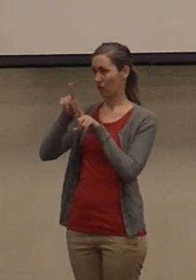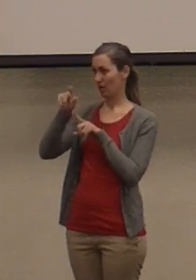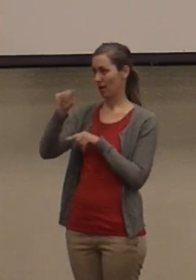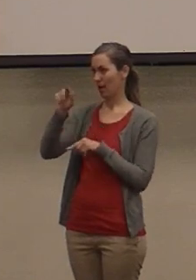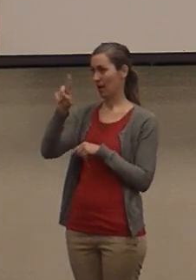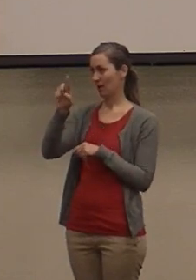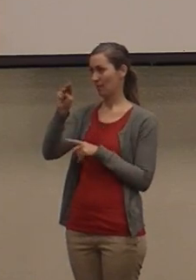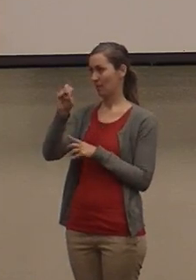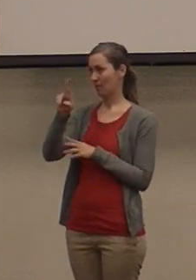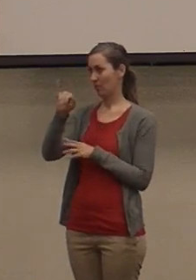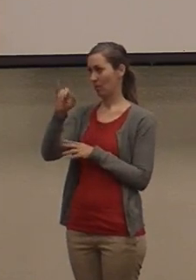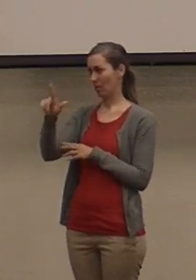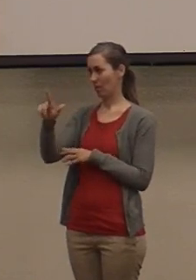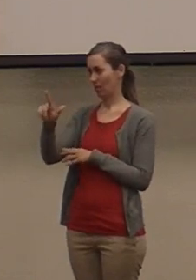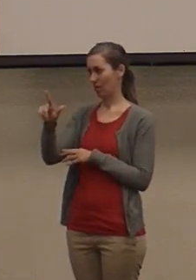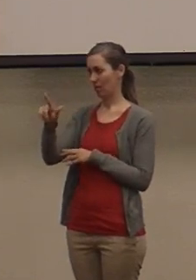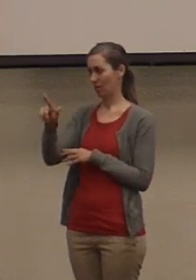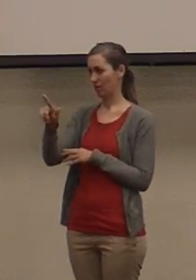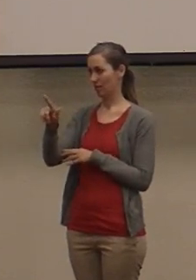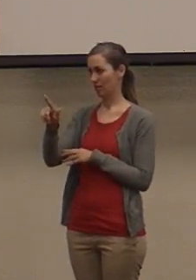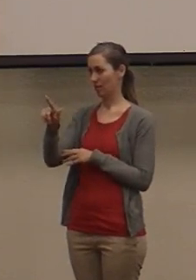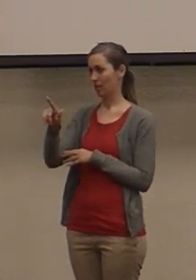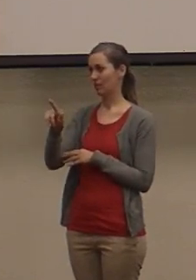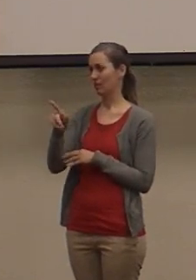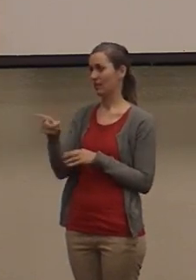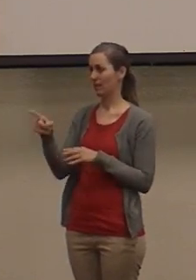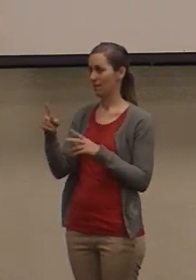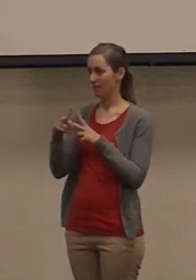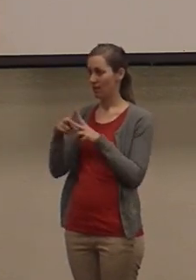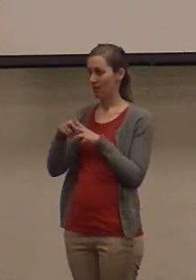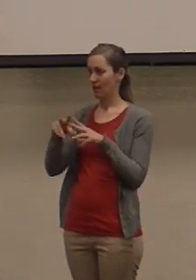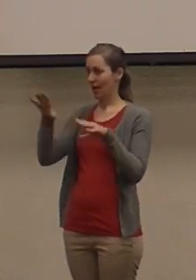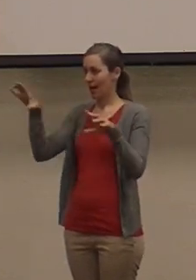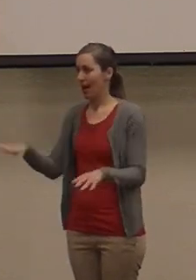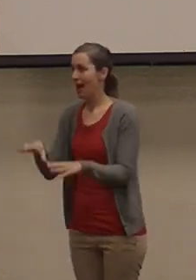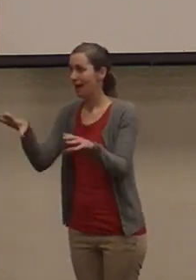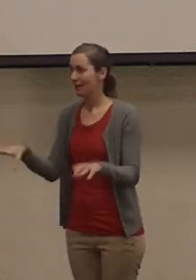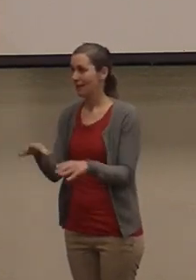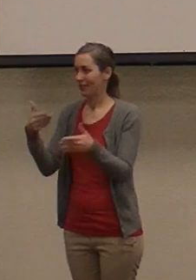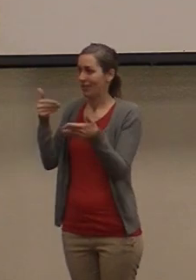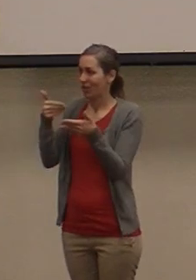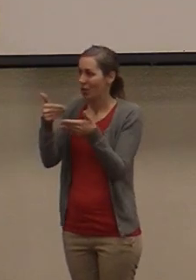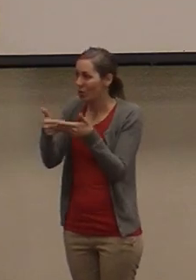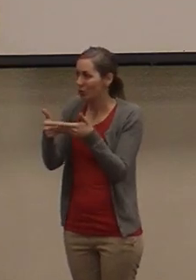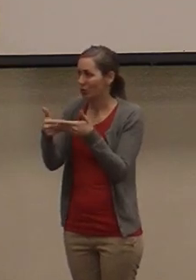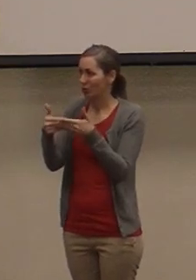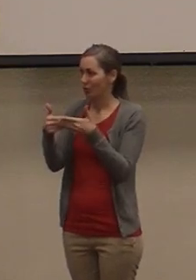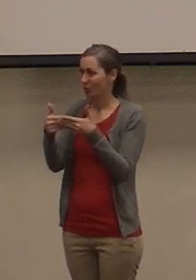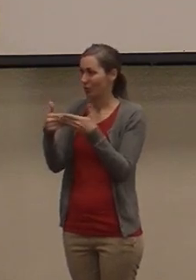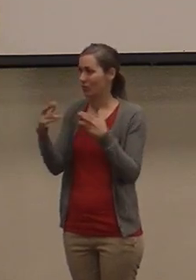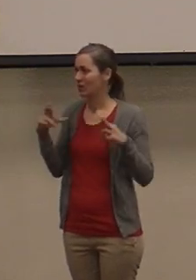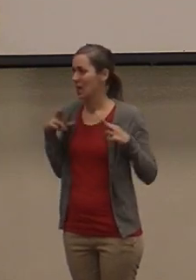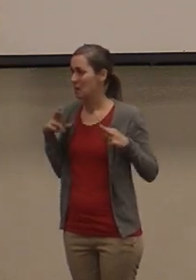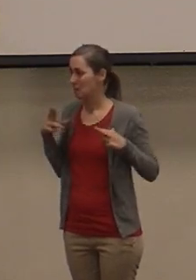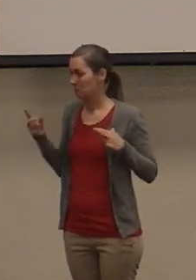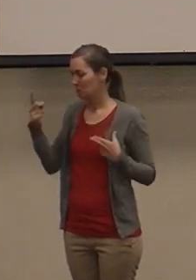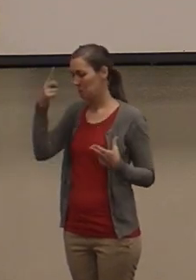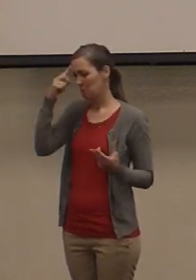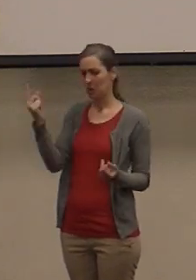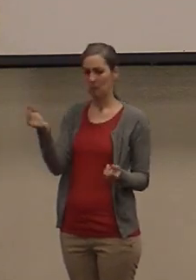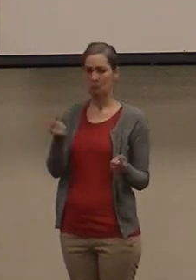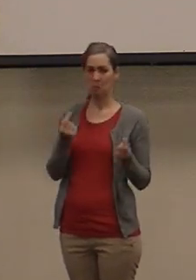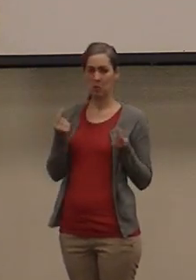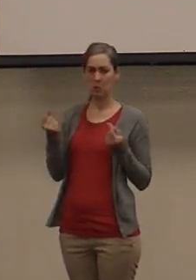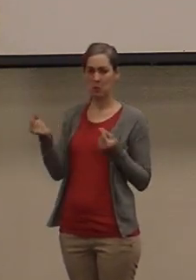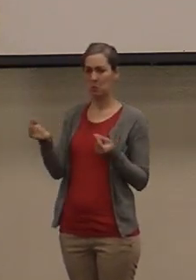active a vice admiral would be, and on his approaching retirement was like, what do I do? And so his